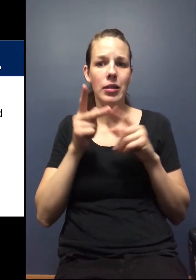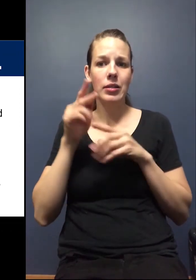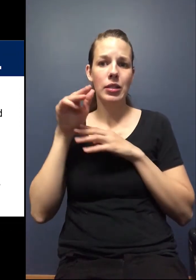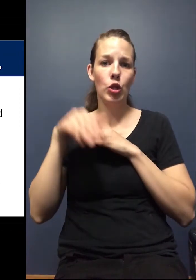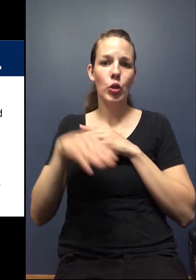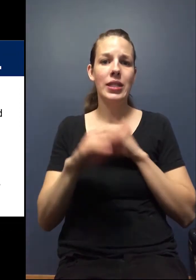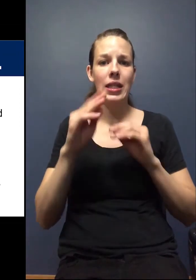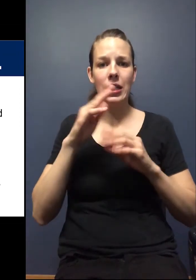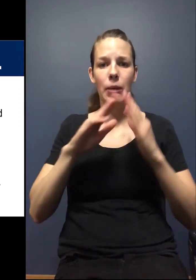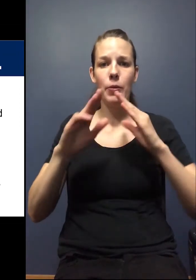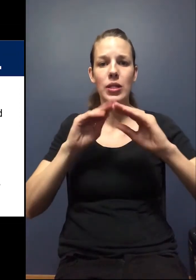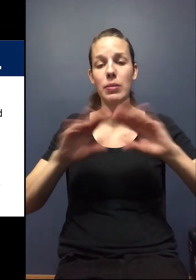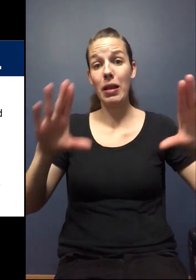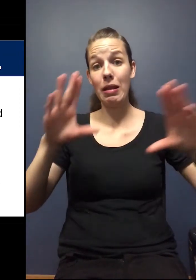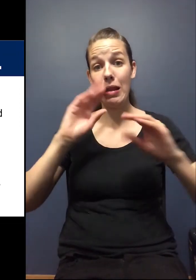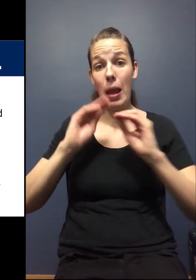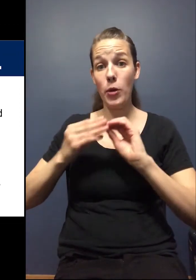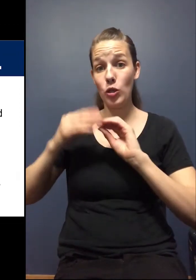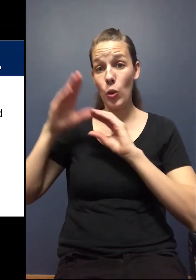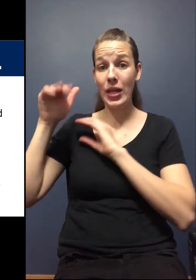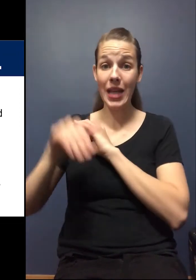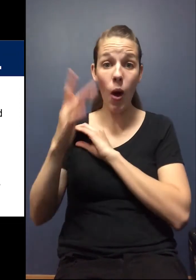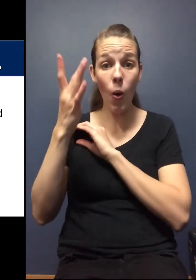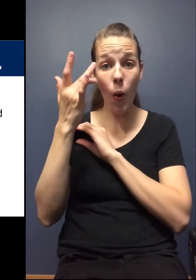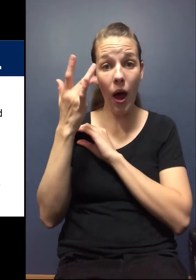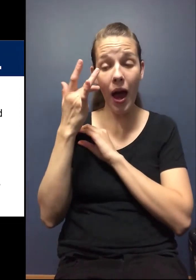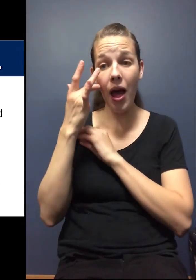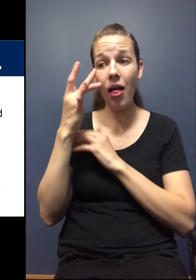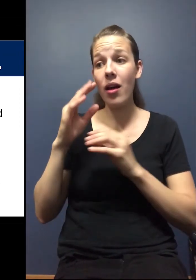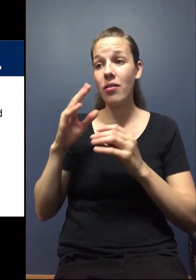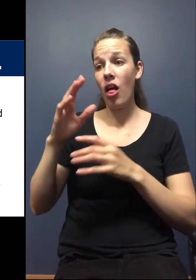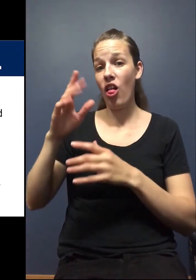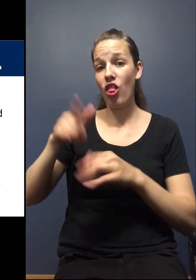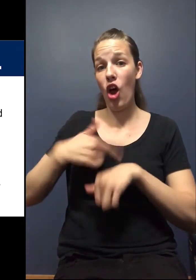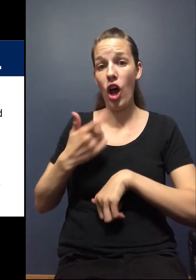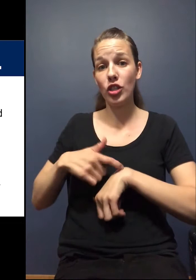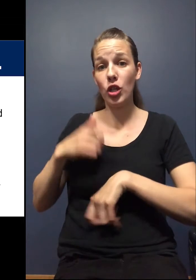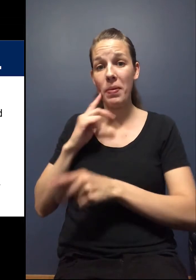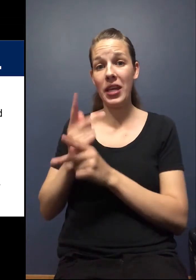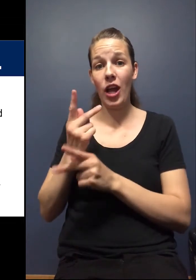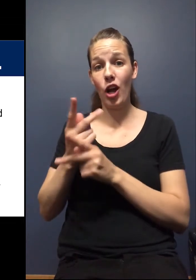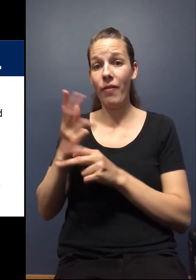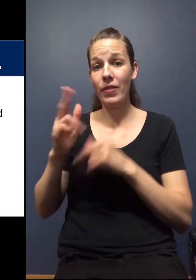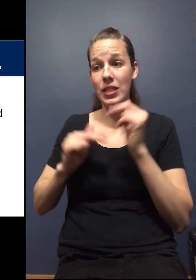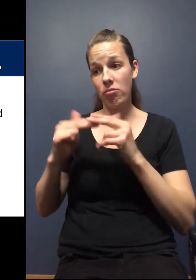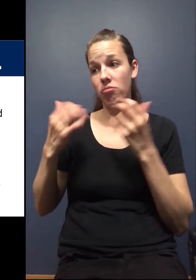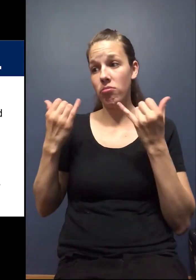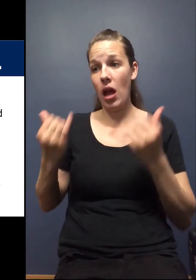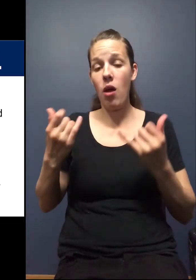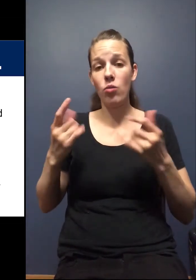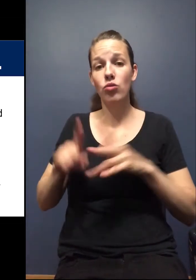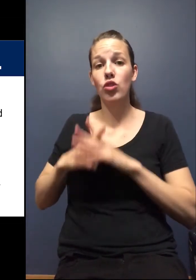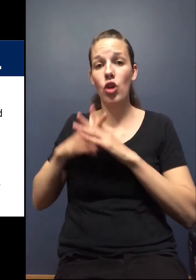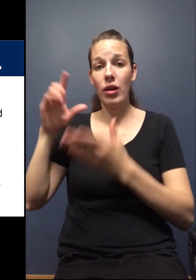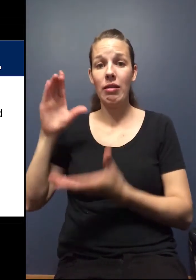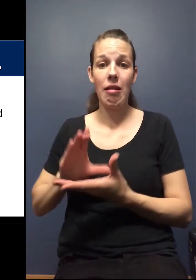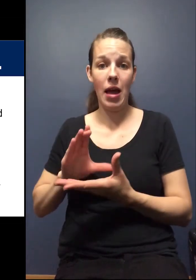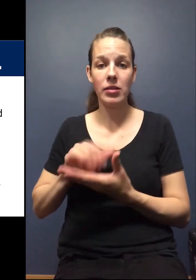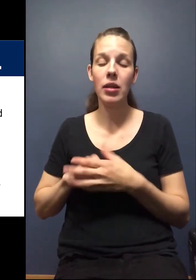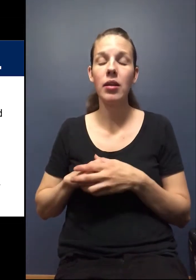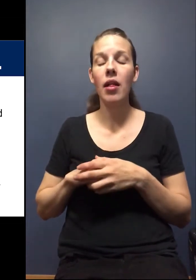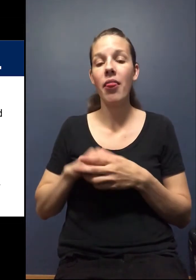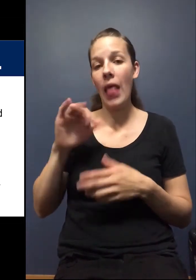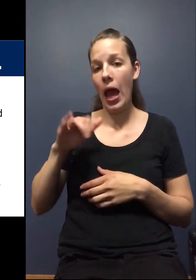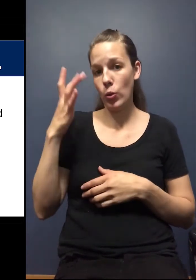spread. The numbers are going down because our outbreaks are, at our long-term care facilities are, are finally starting to, um, lessen.